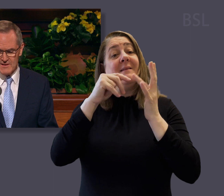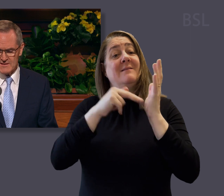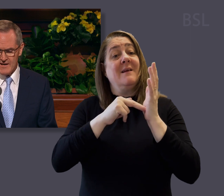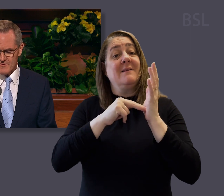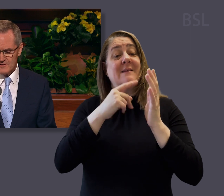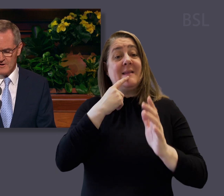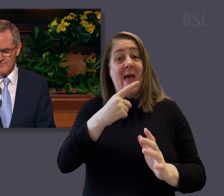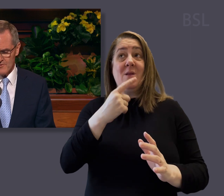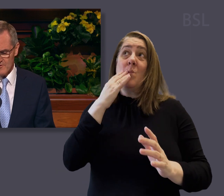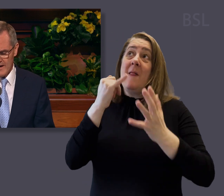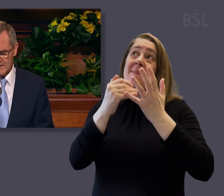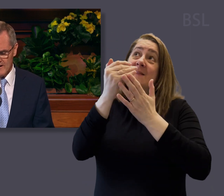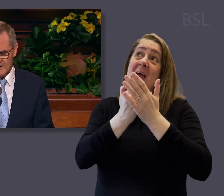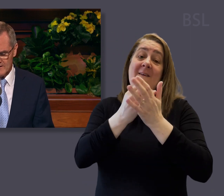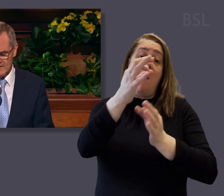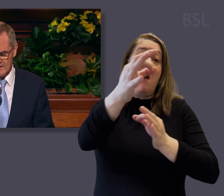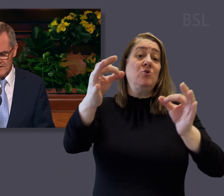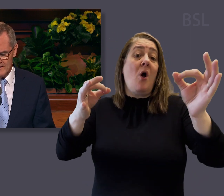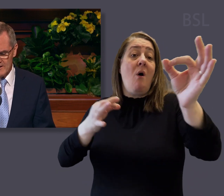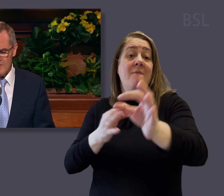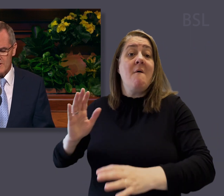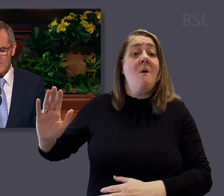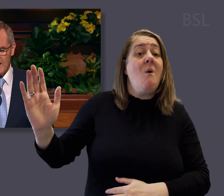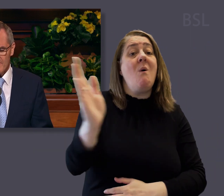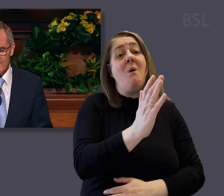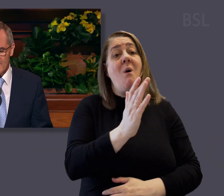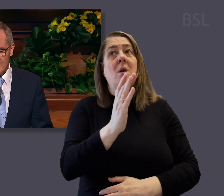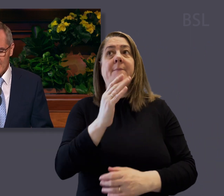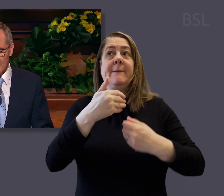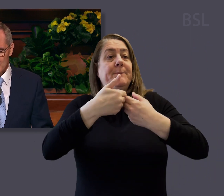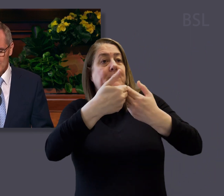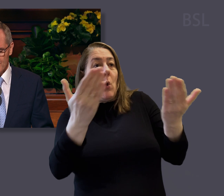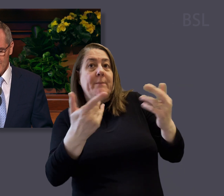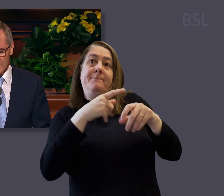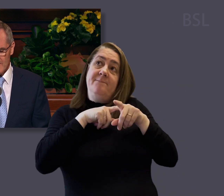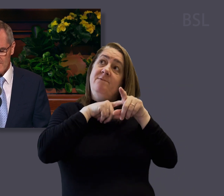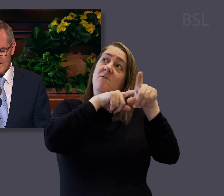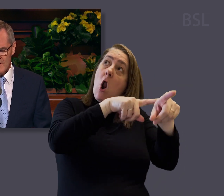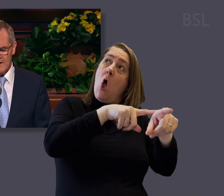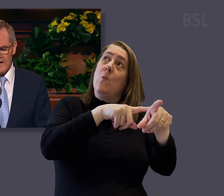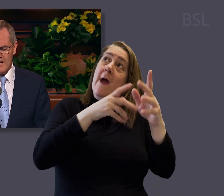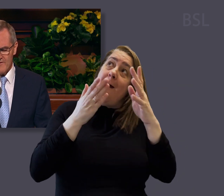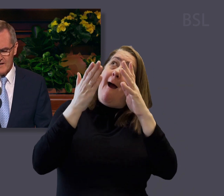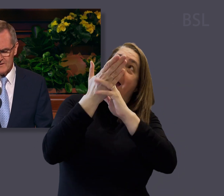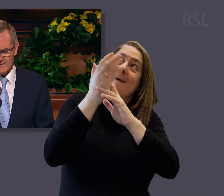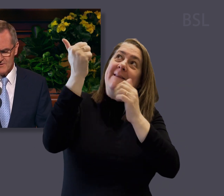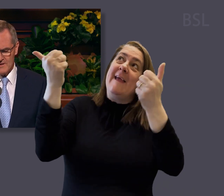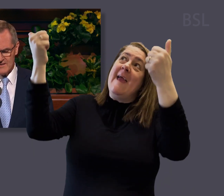When the Savior atoned for all mankind, He opened a way that those who follow Him can have access to His